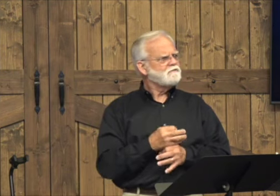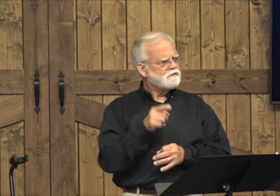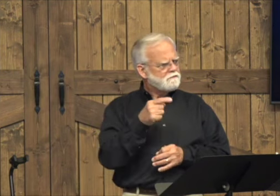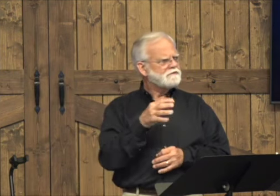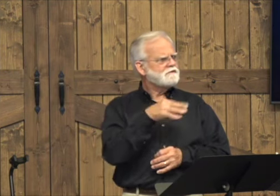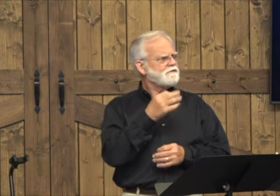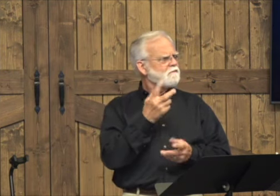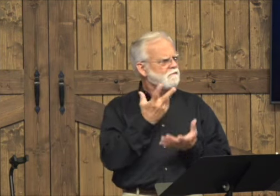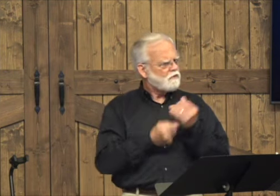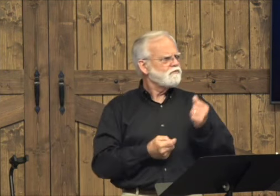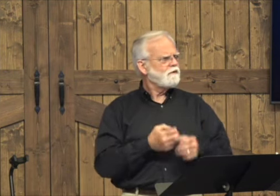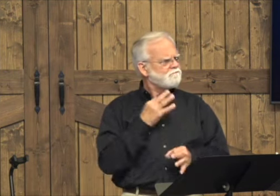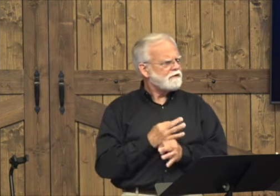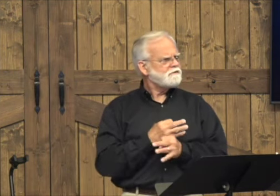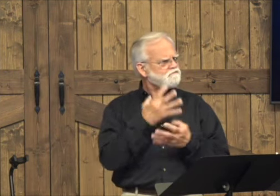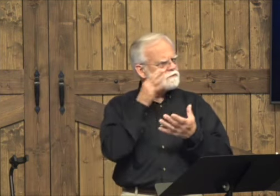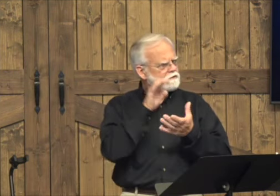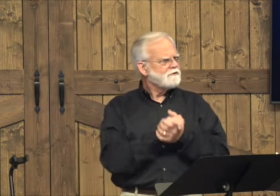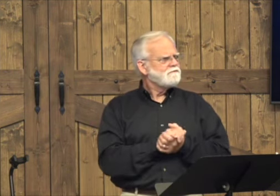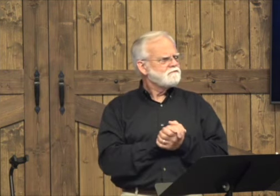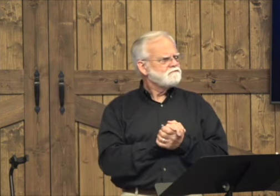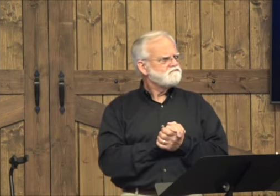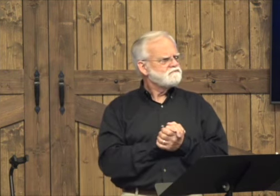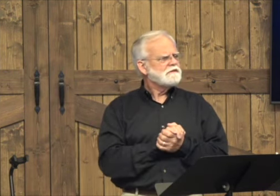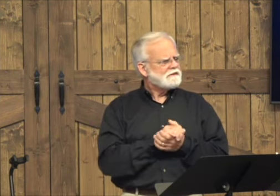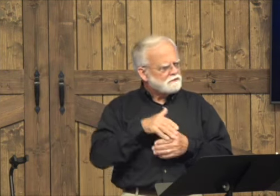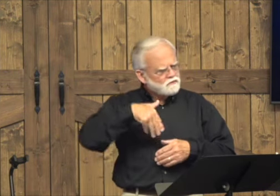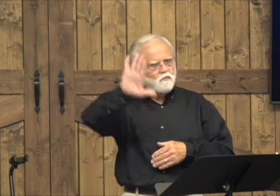He's got faith. He believes.